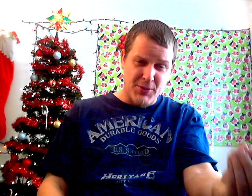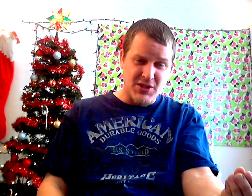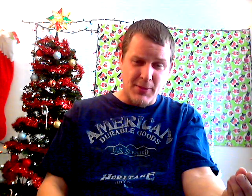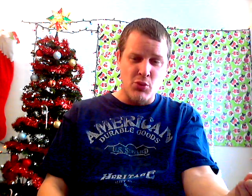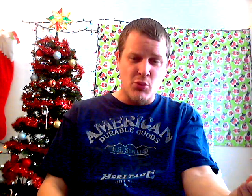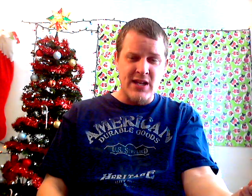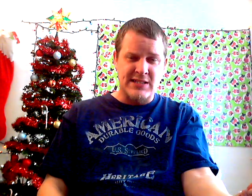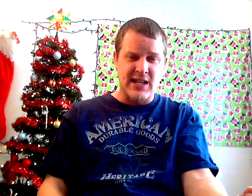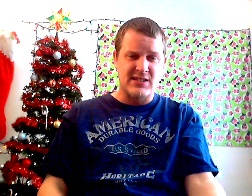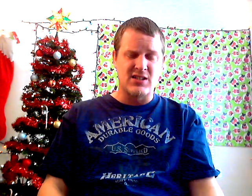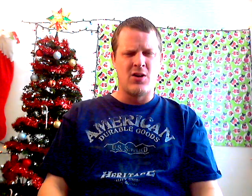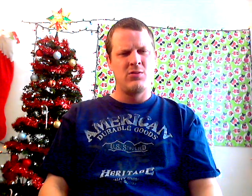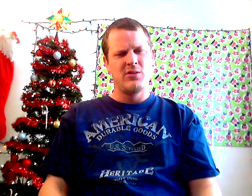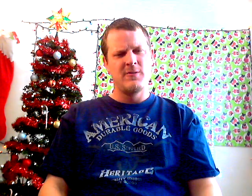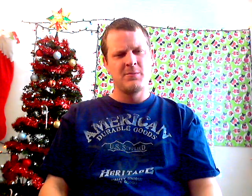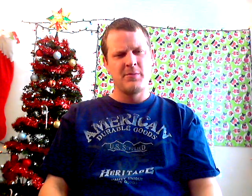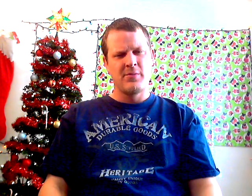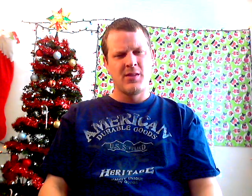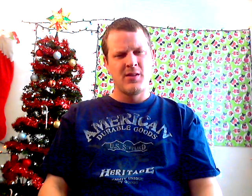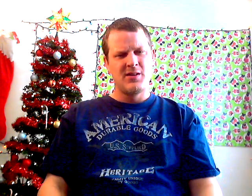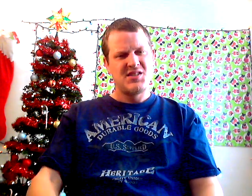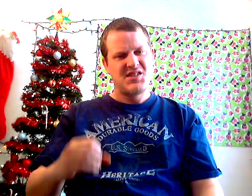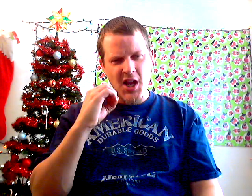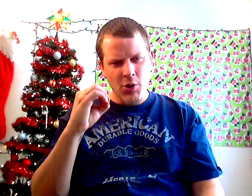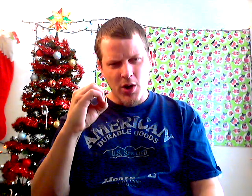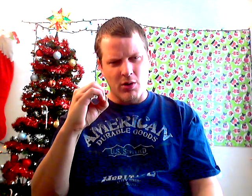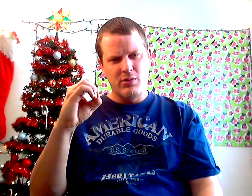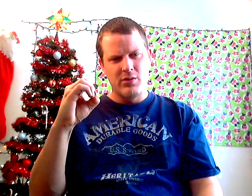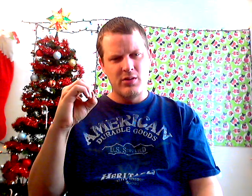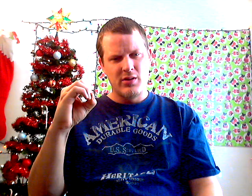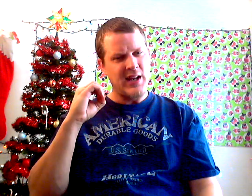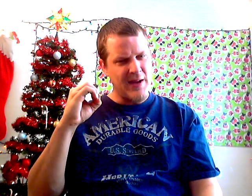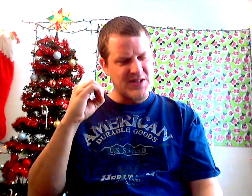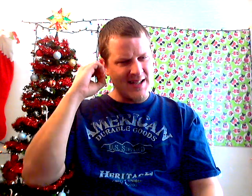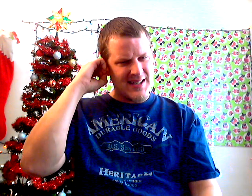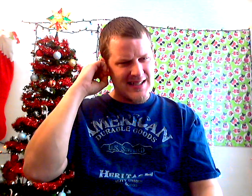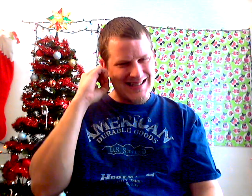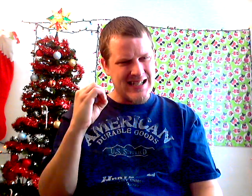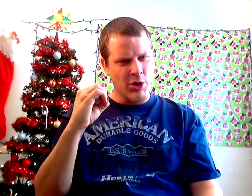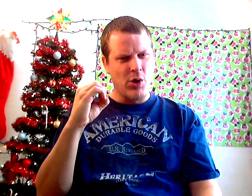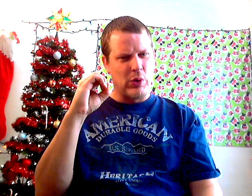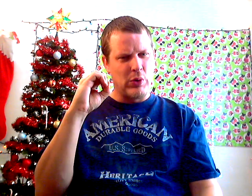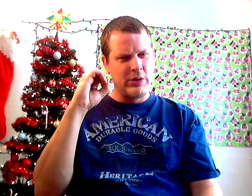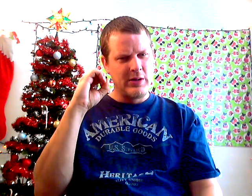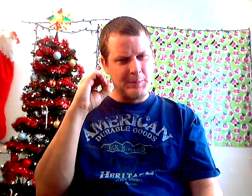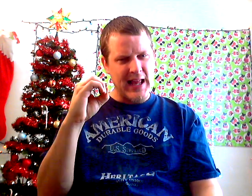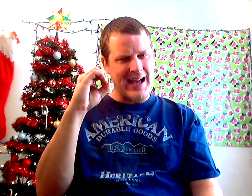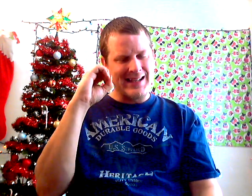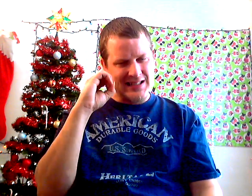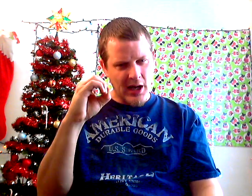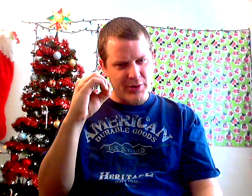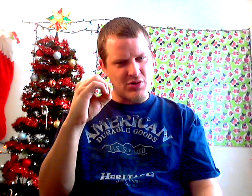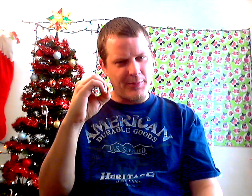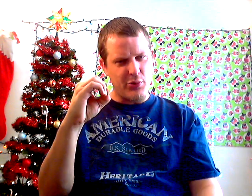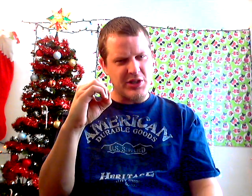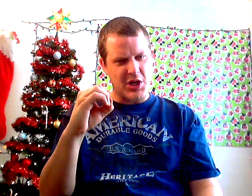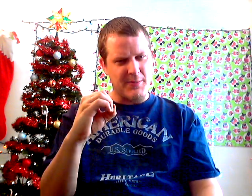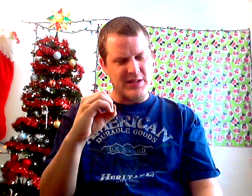WWE says so. Zero. And I emphasize again, zero black WWE champions.